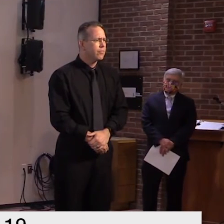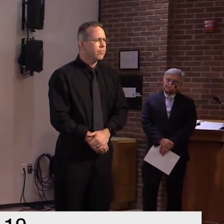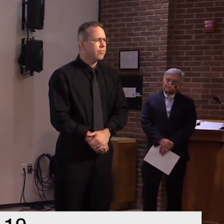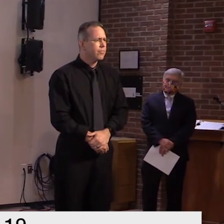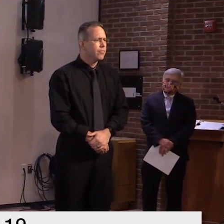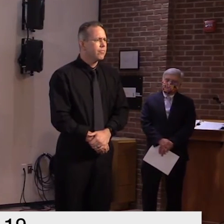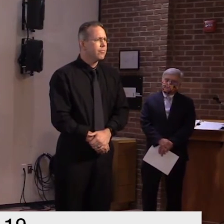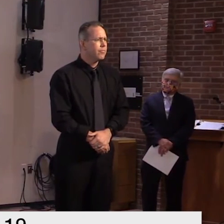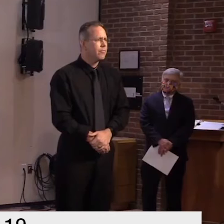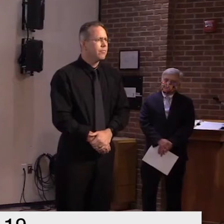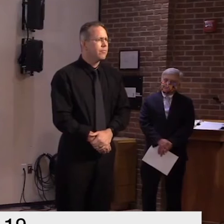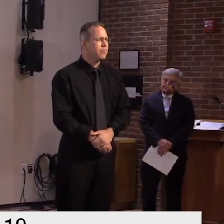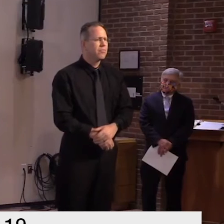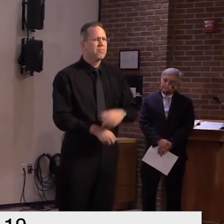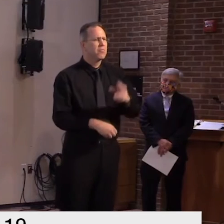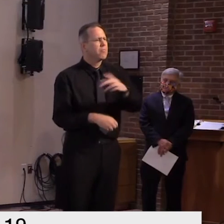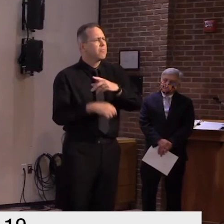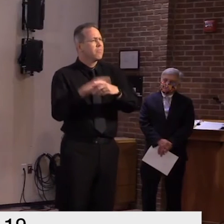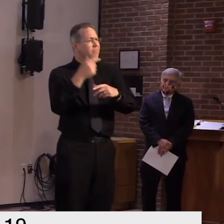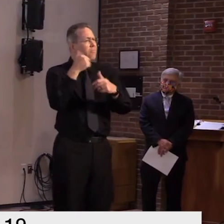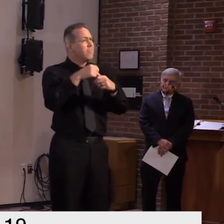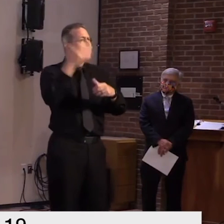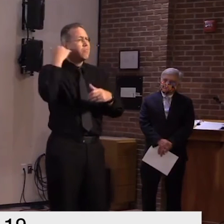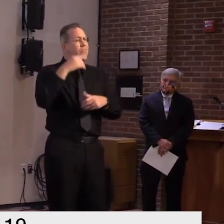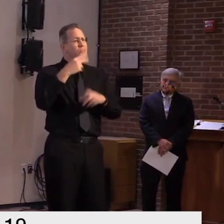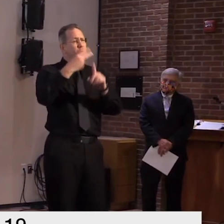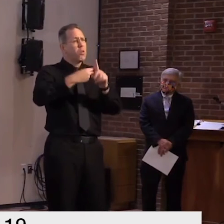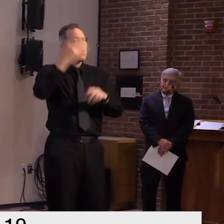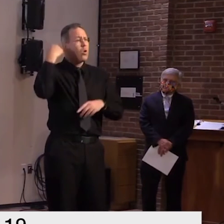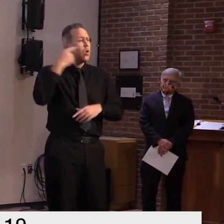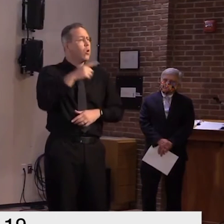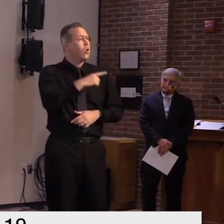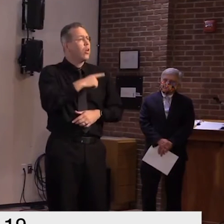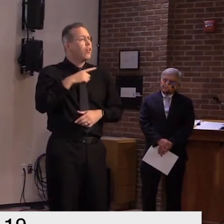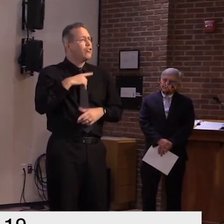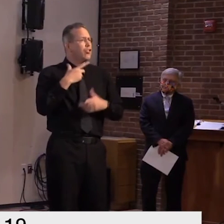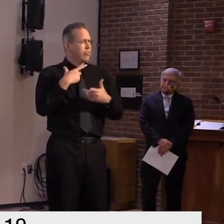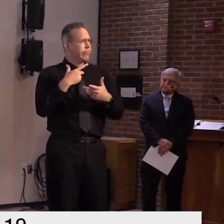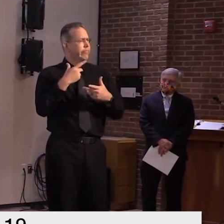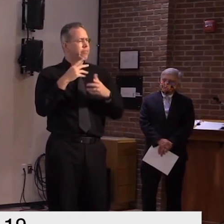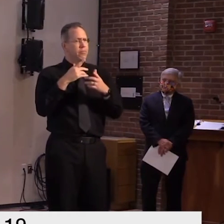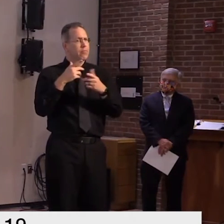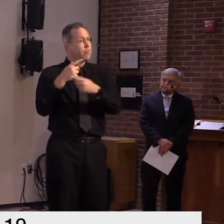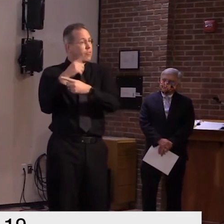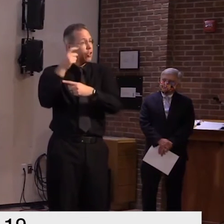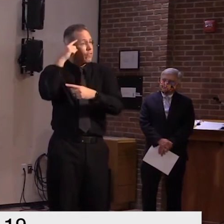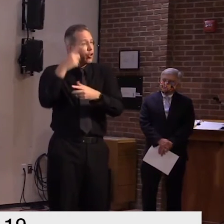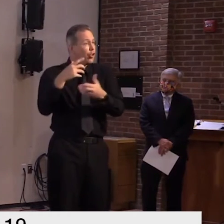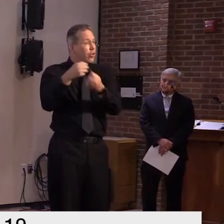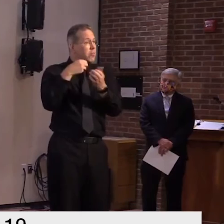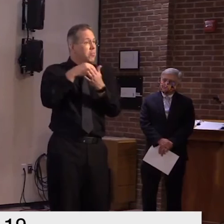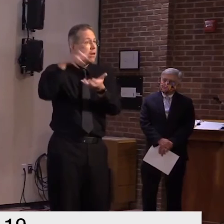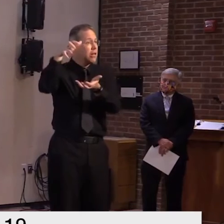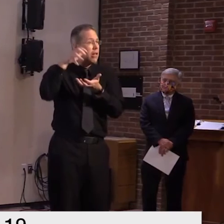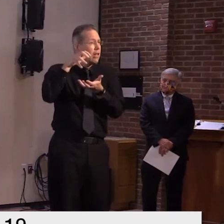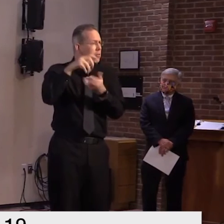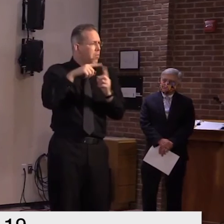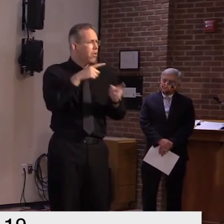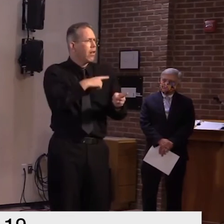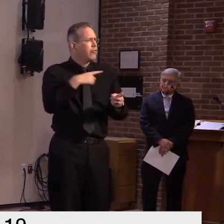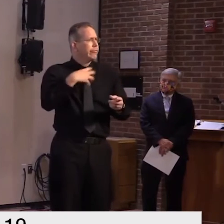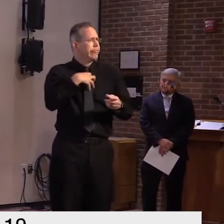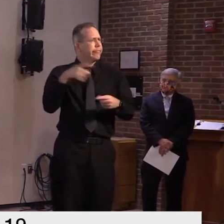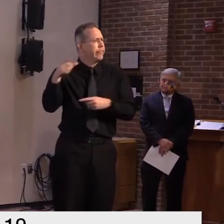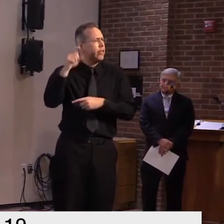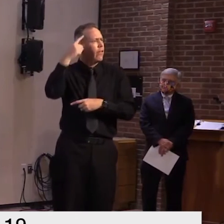can when we can et cetera et cetera et cetera so i guess we're playing tests yeah well you know i want to rise about that